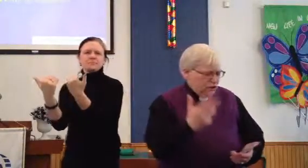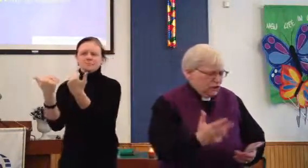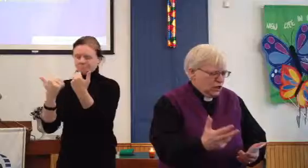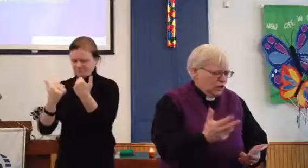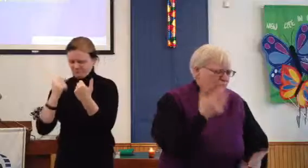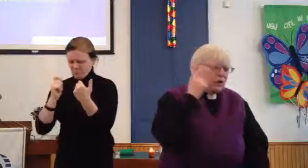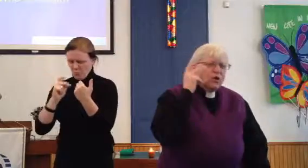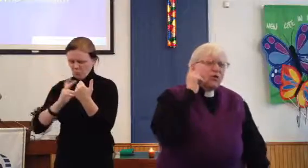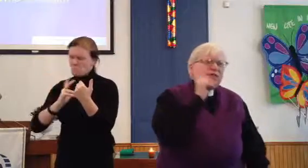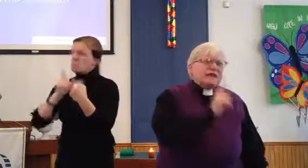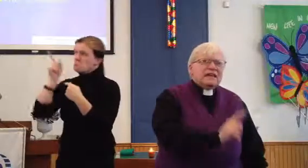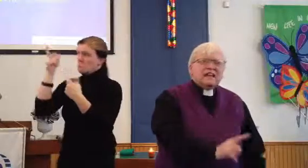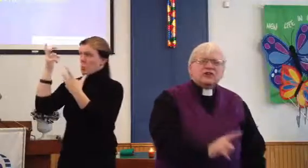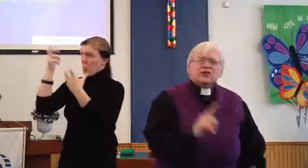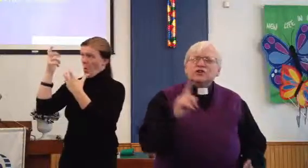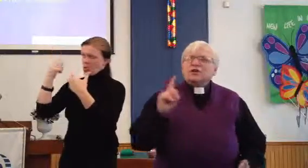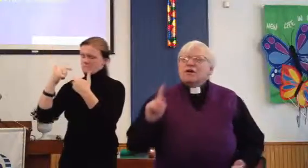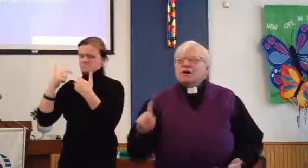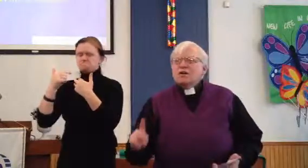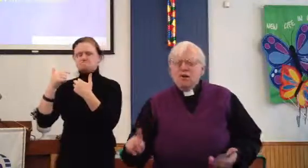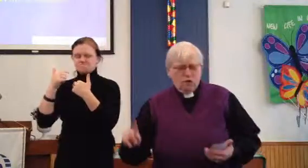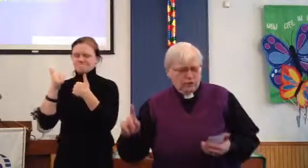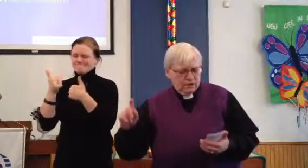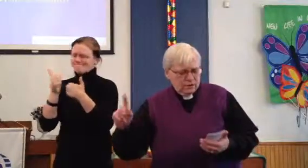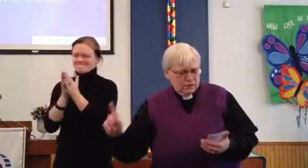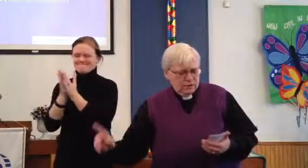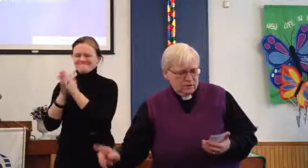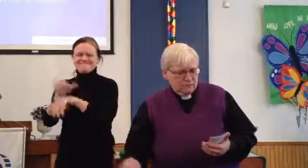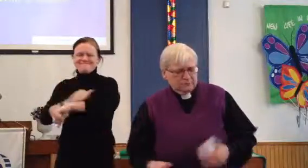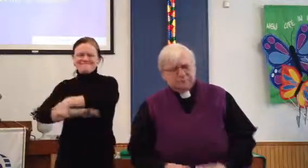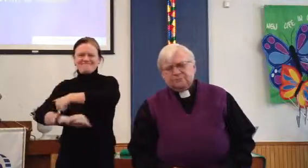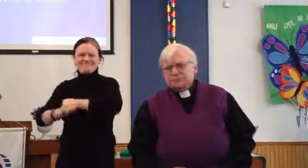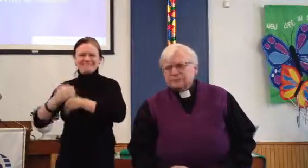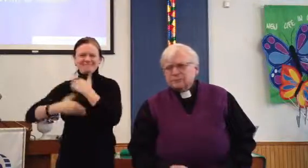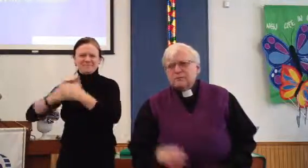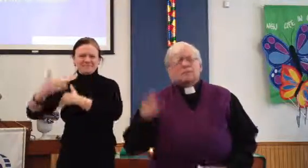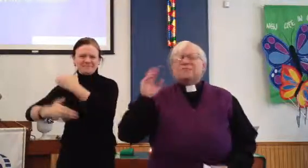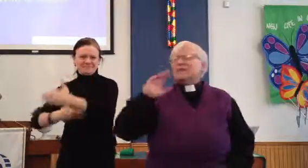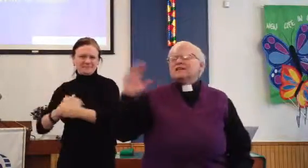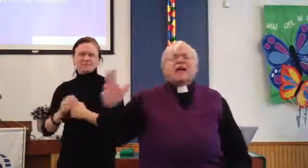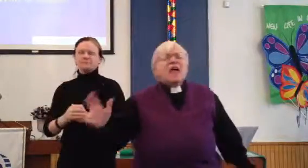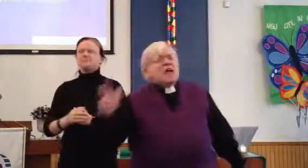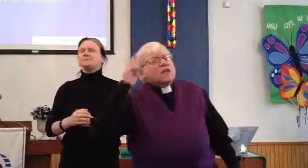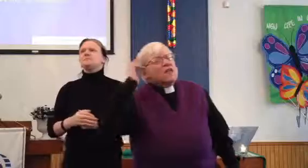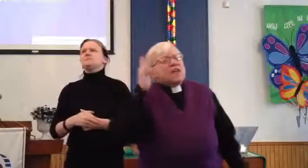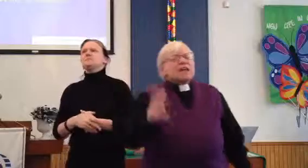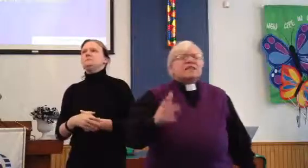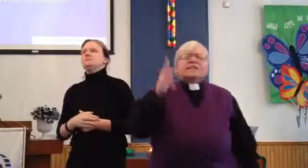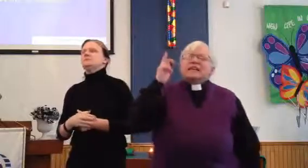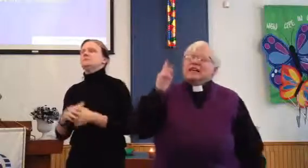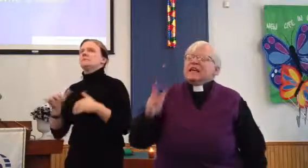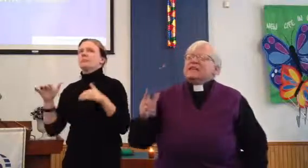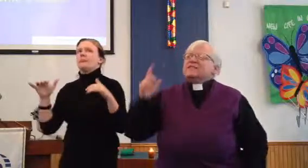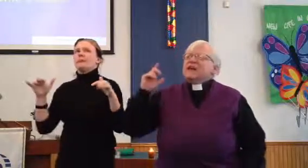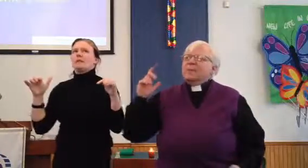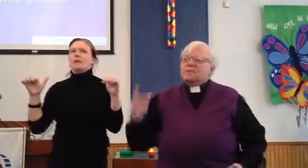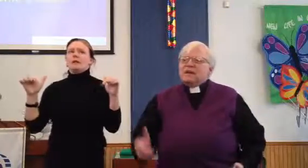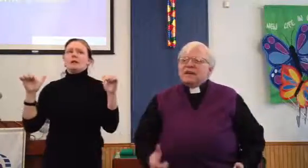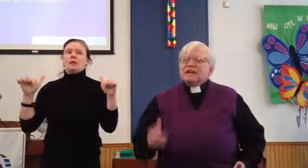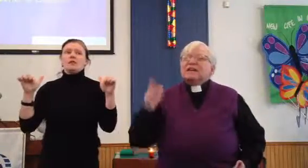achieve what they each are called to do. My friends, this is a big